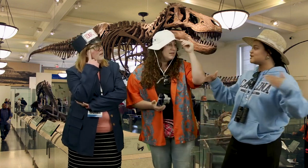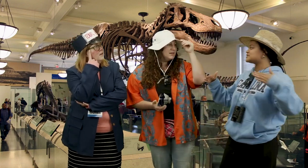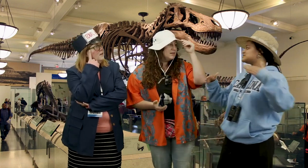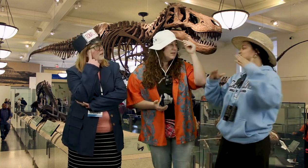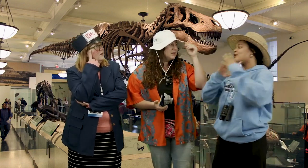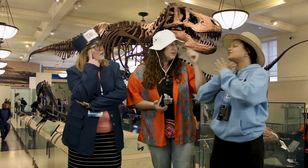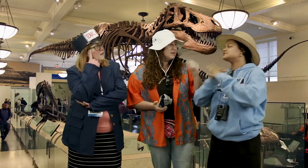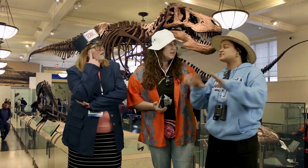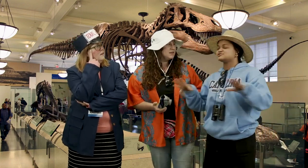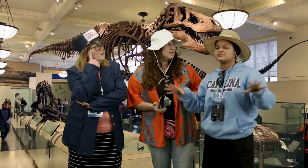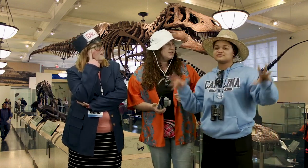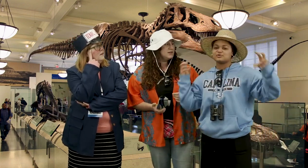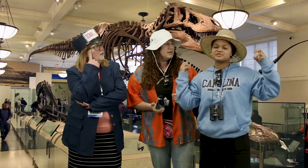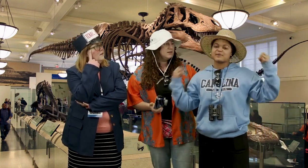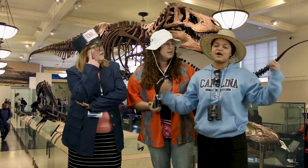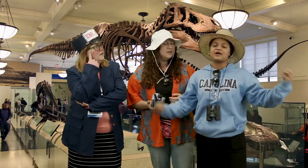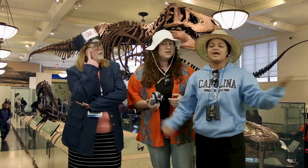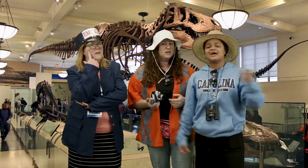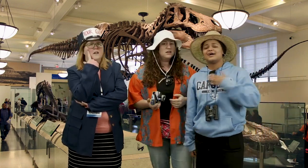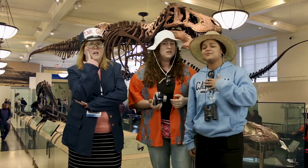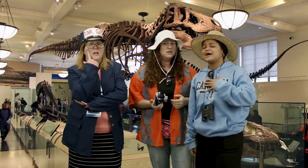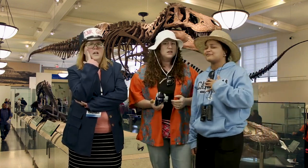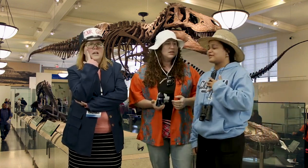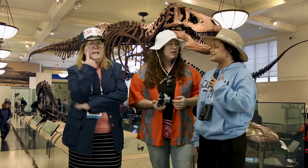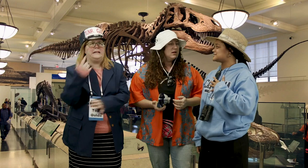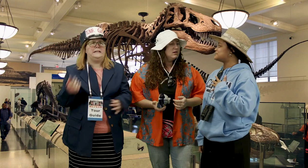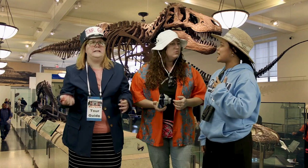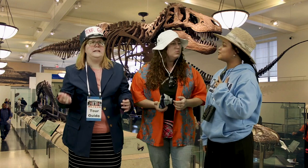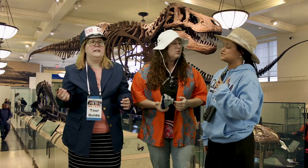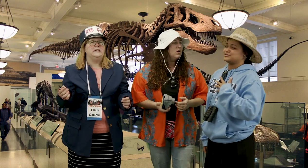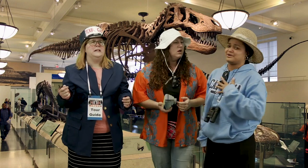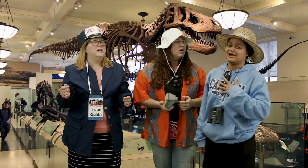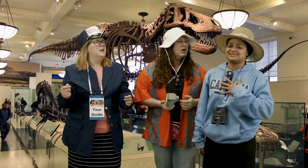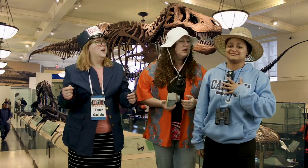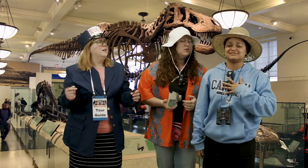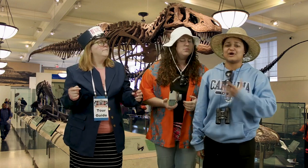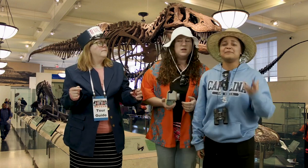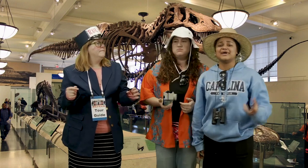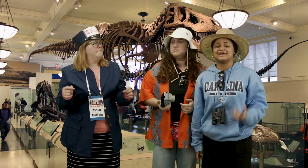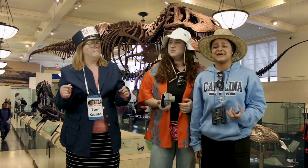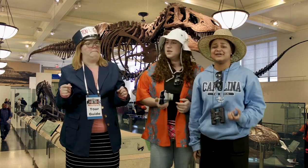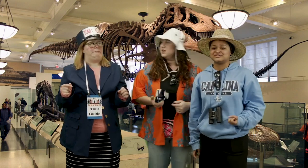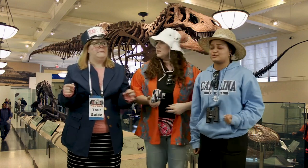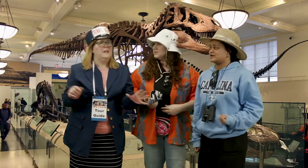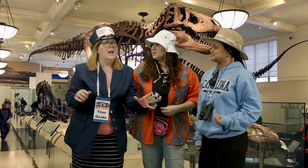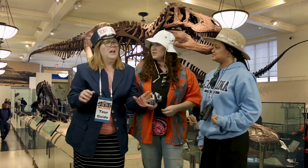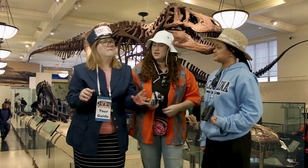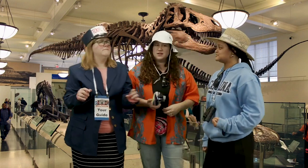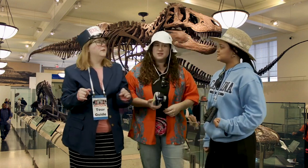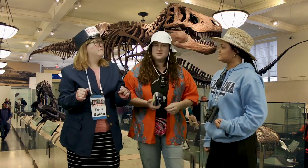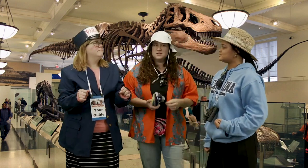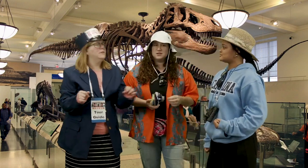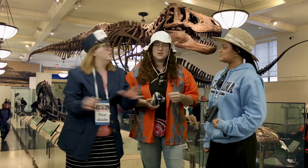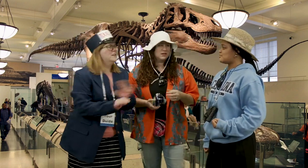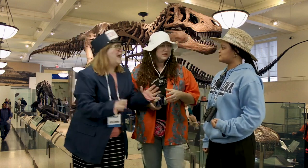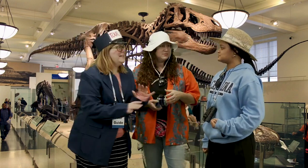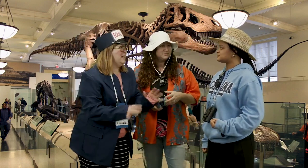-rex is and all these answers have so much power and I want to have that same power too guys so I'm being a dinosaur but but you're not a